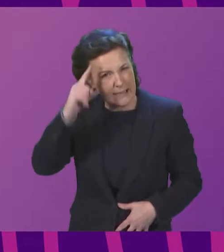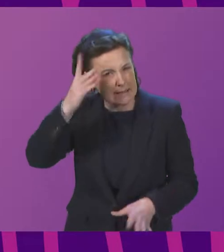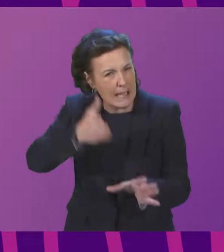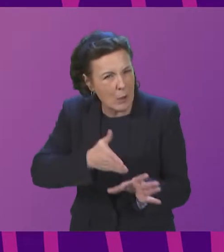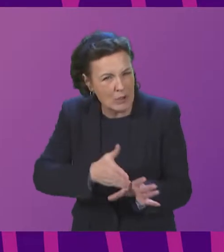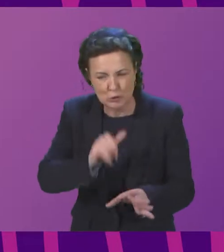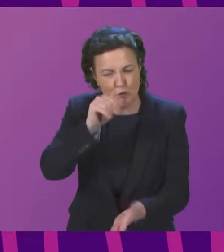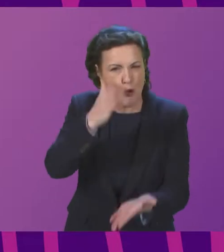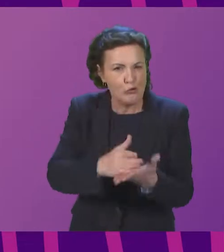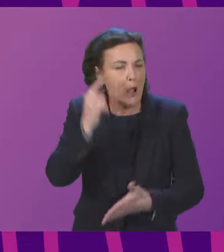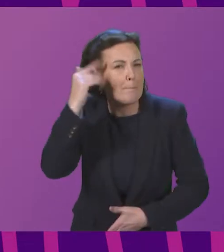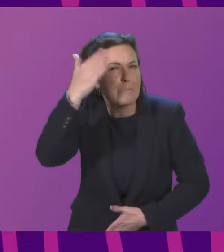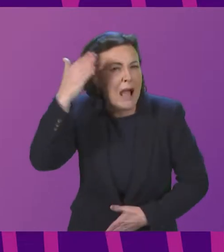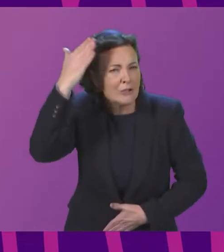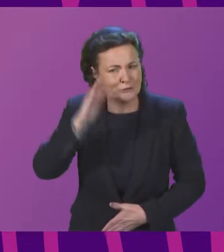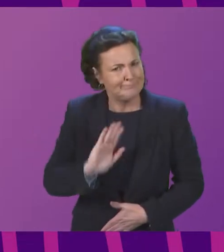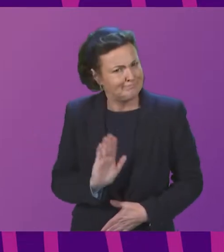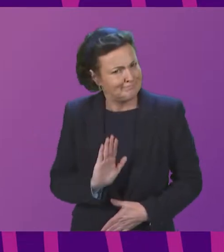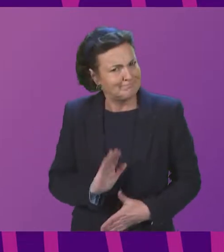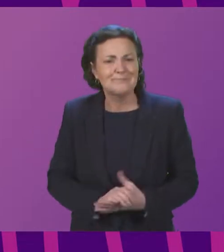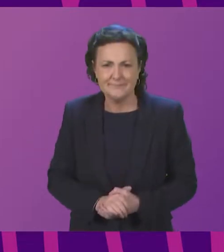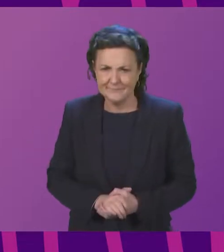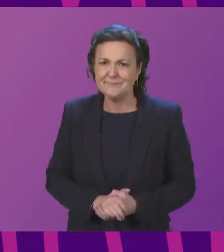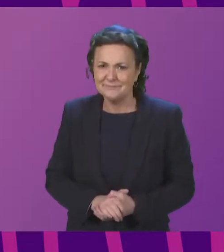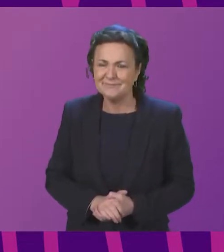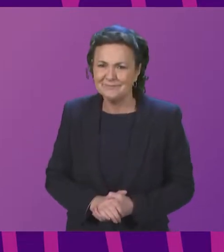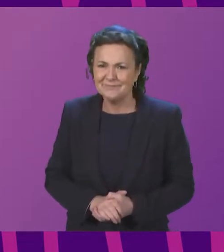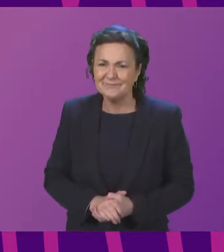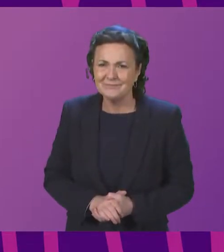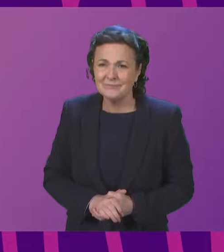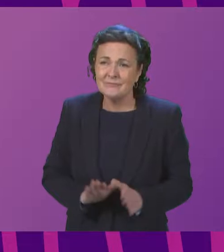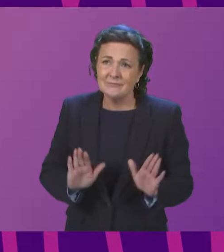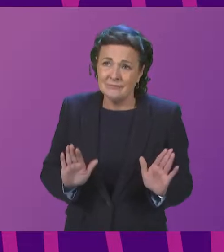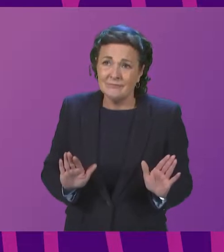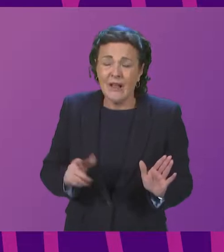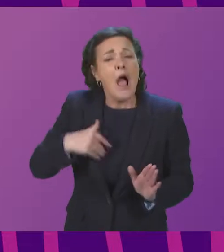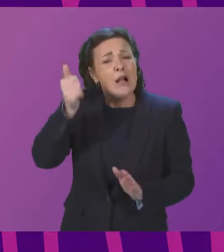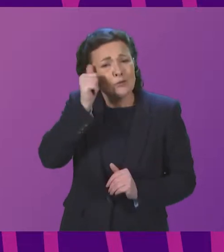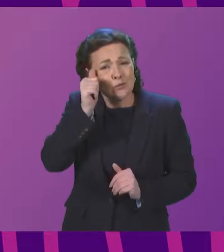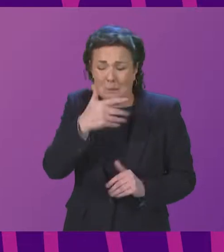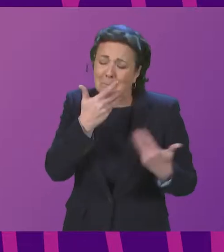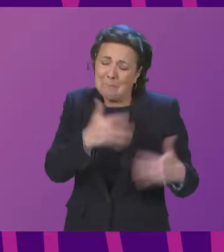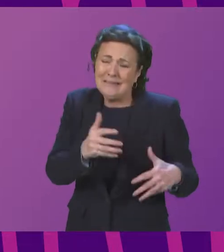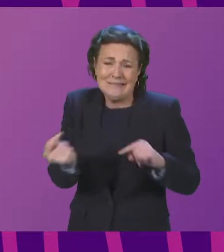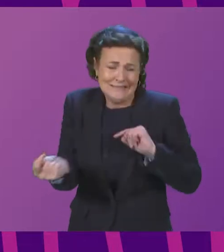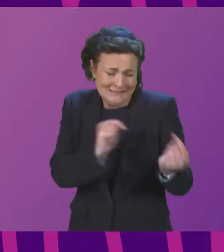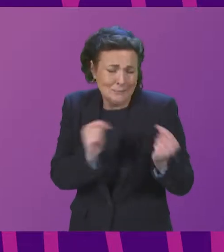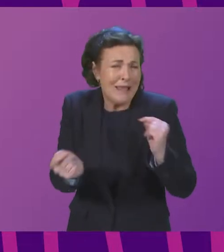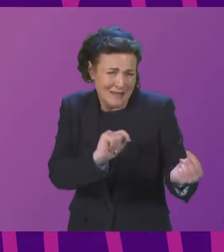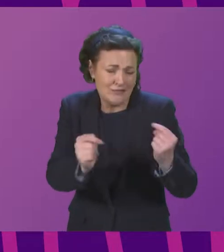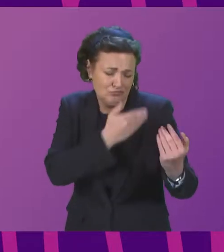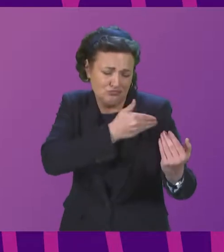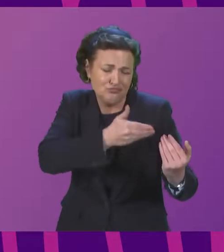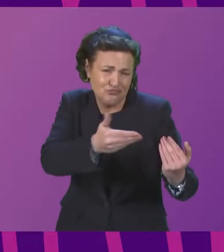real but imagined uh and while in the debates even in recent um